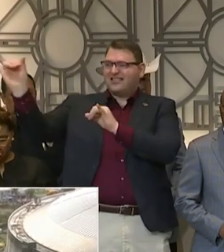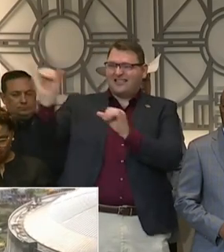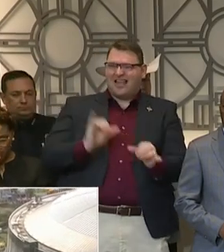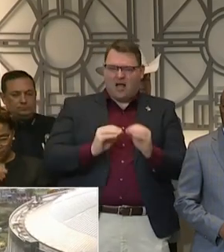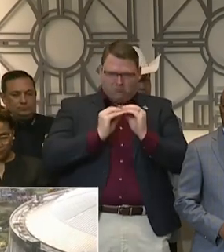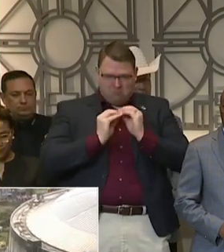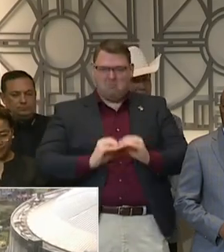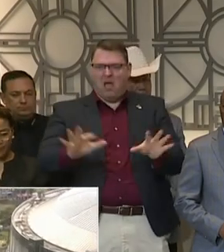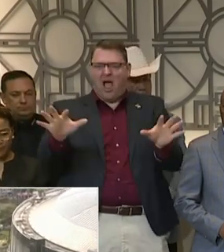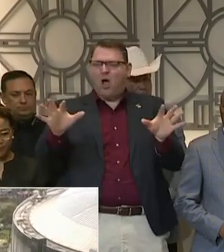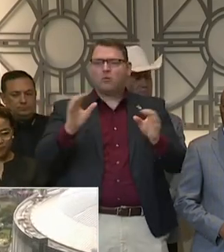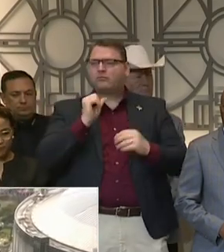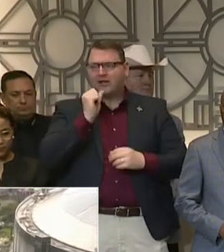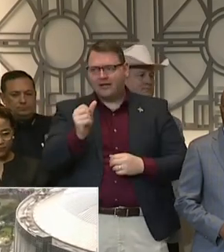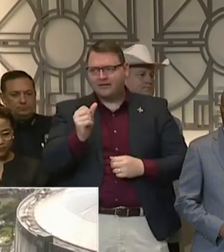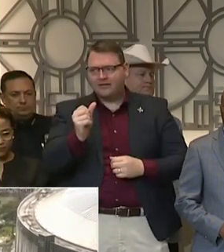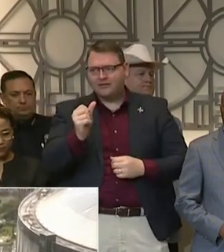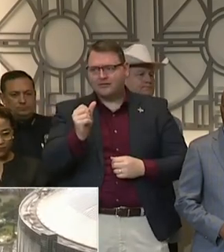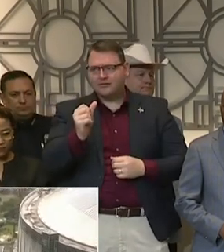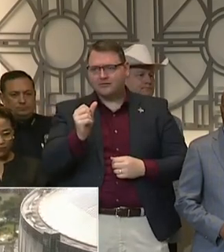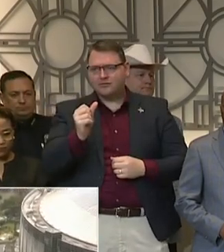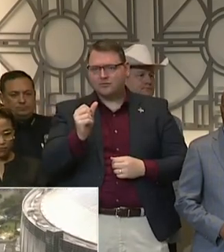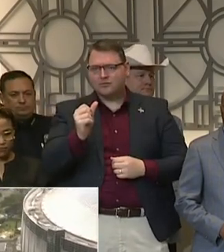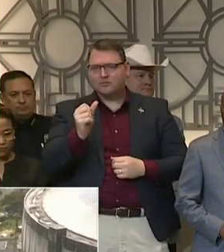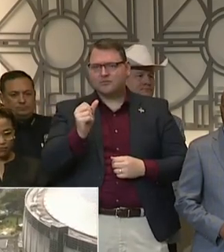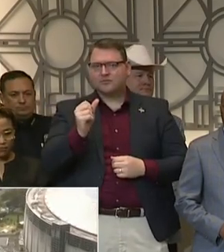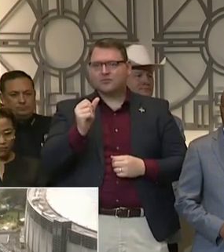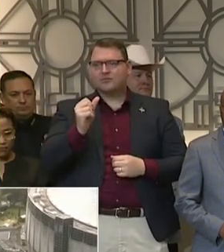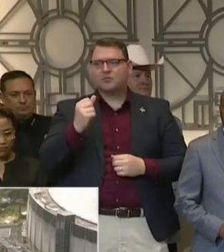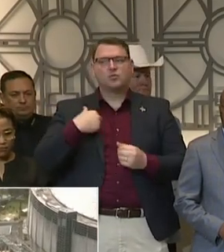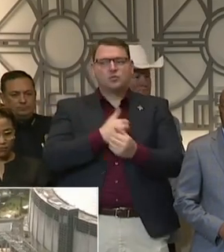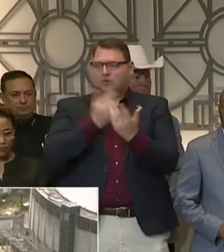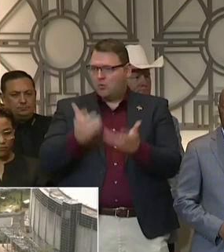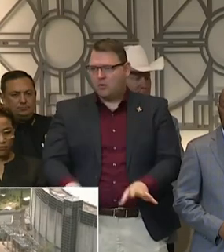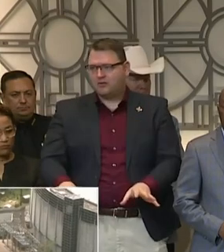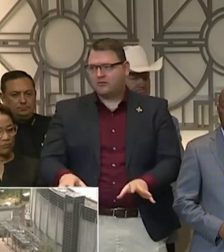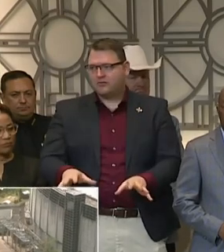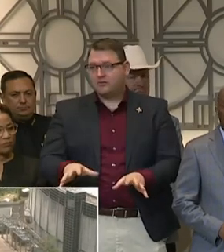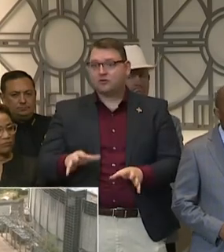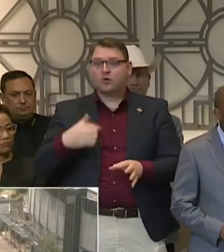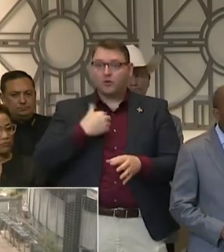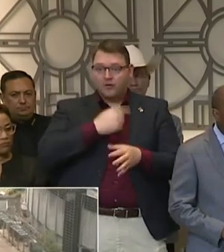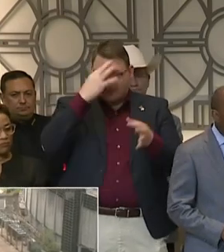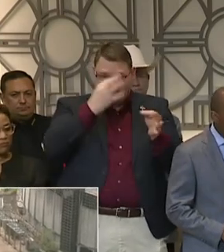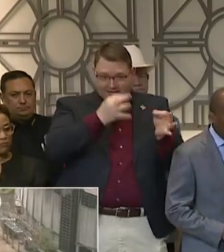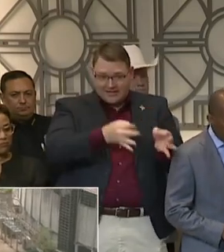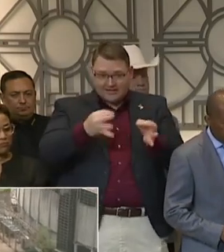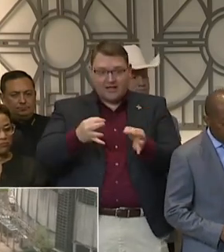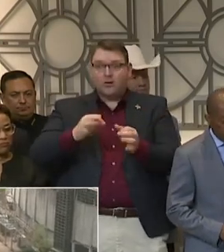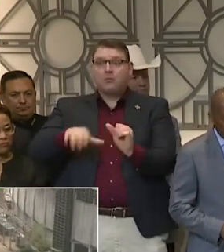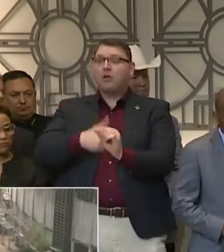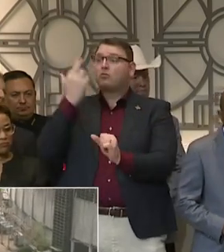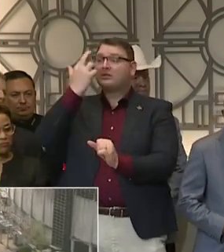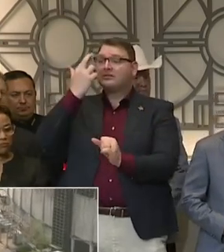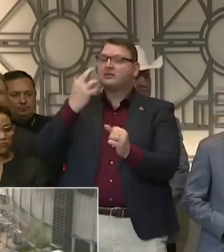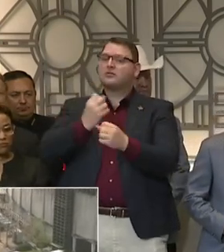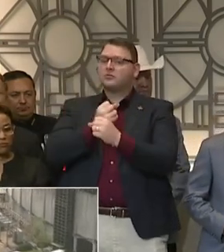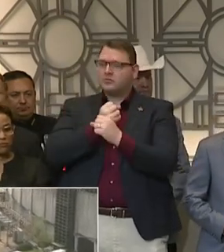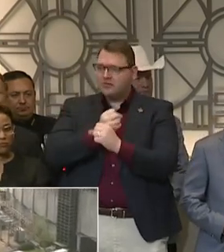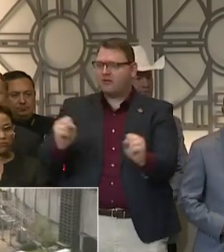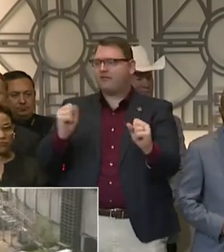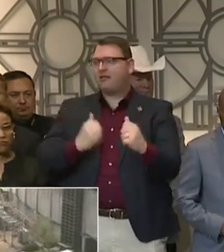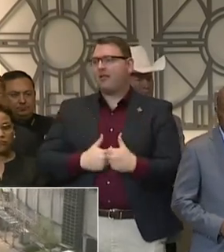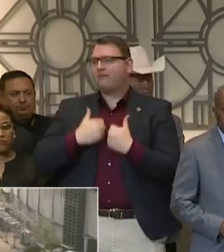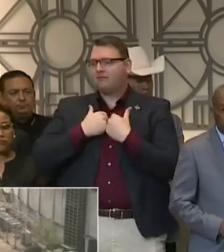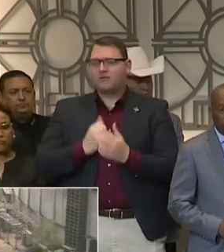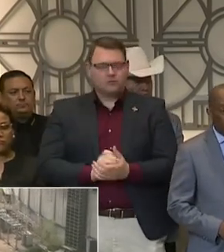are, I want to remind everybody, we're doing this in order to save lives. Thank you. County Judge. Thank you so